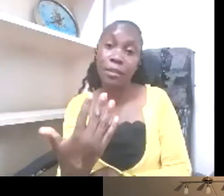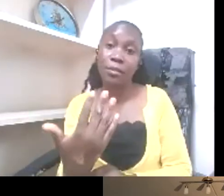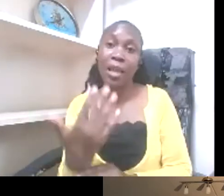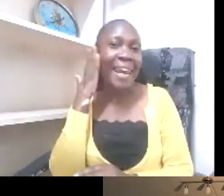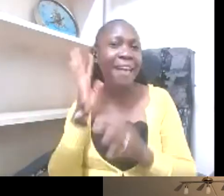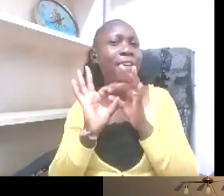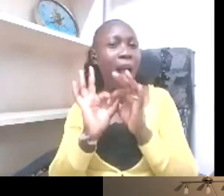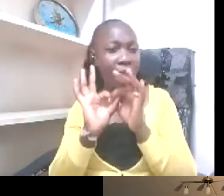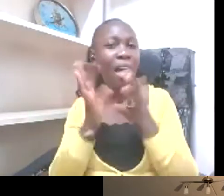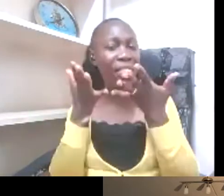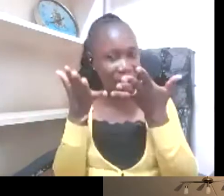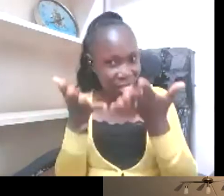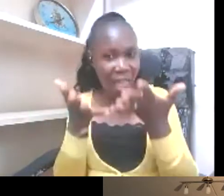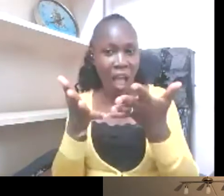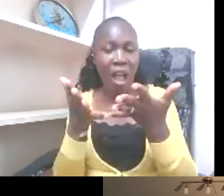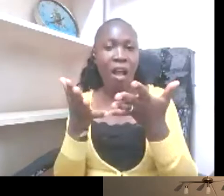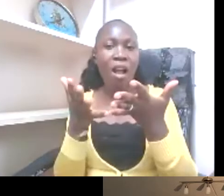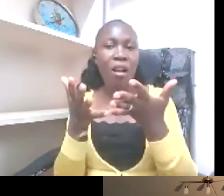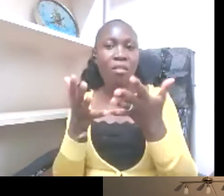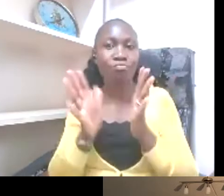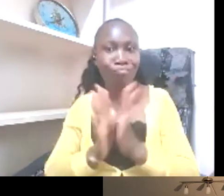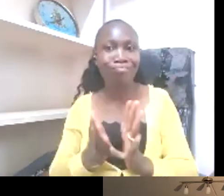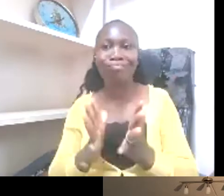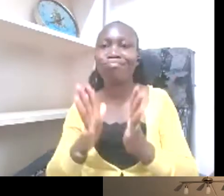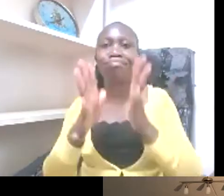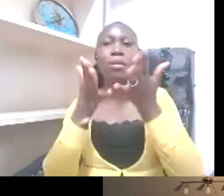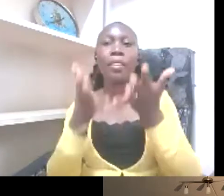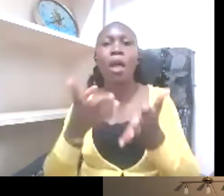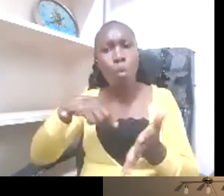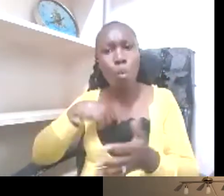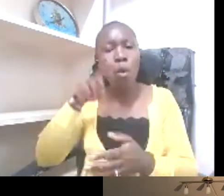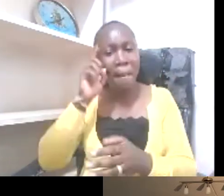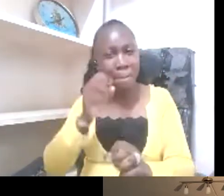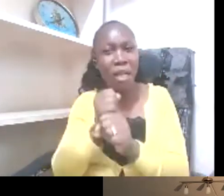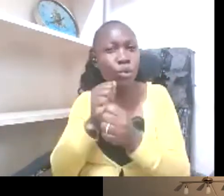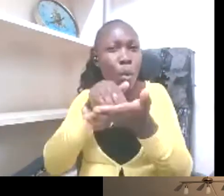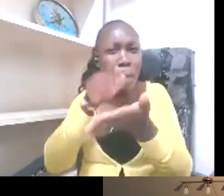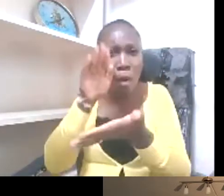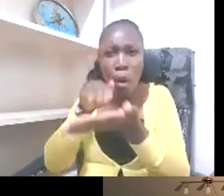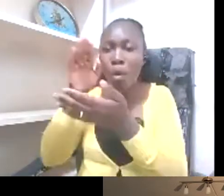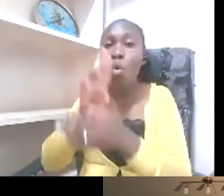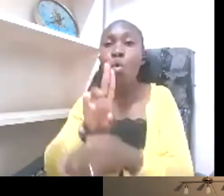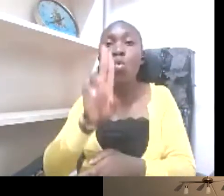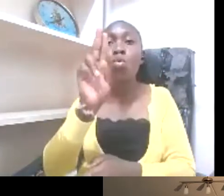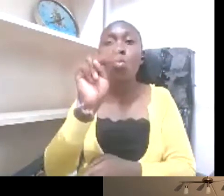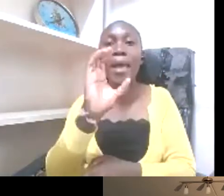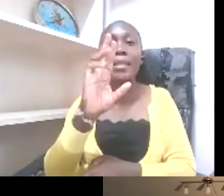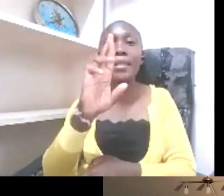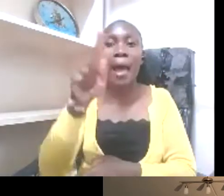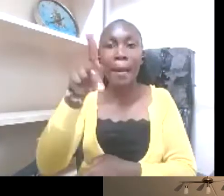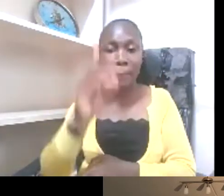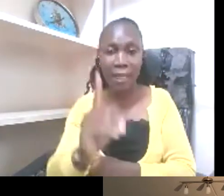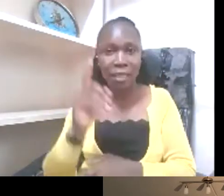actually celebrated. And we need to do more of that. The UNCRPD recognizes deaf people as